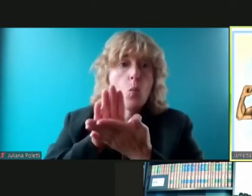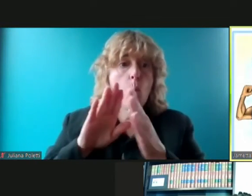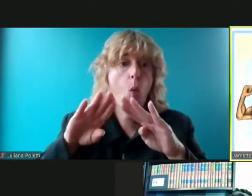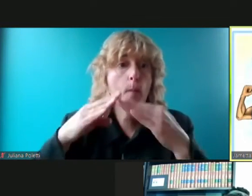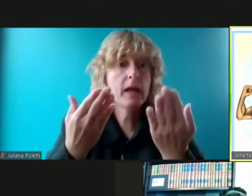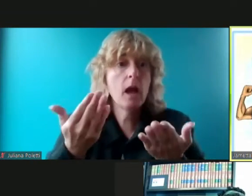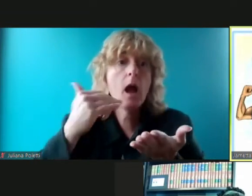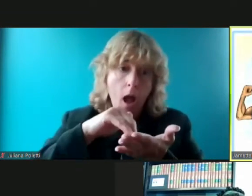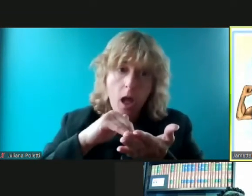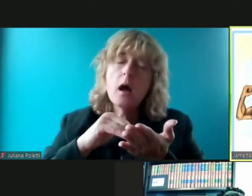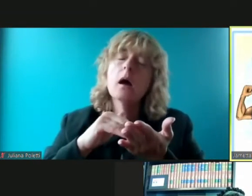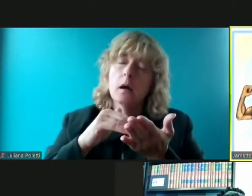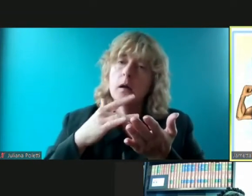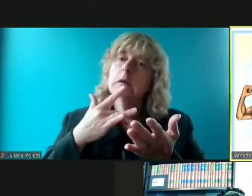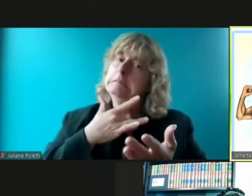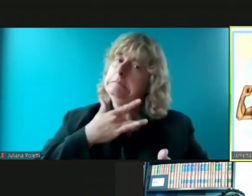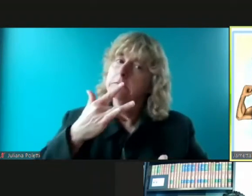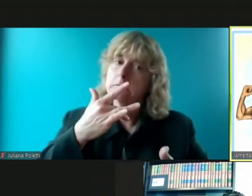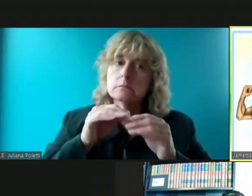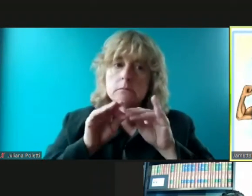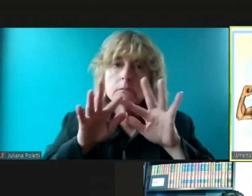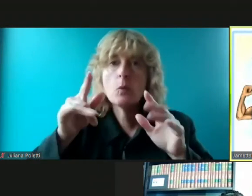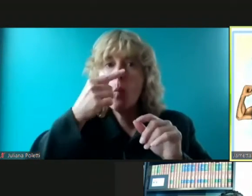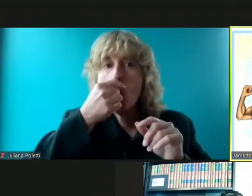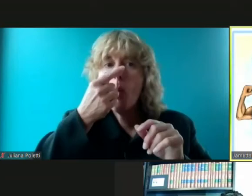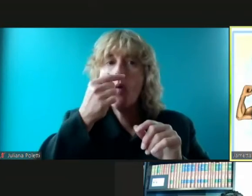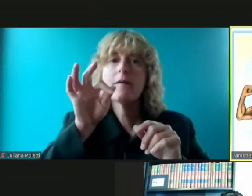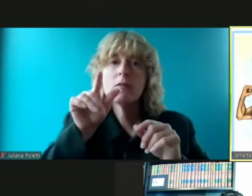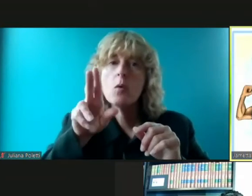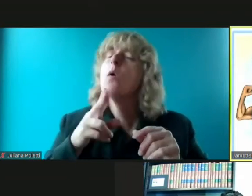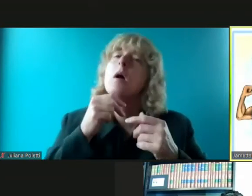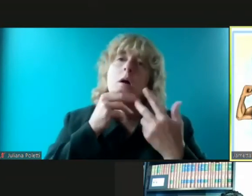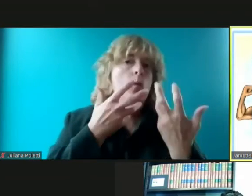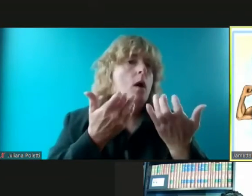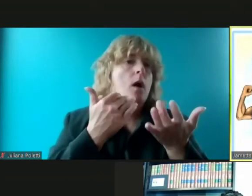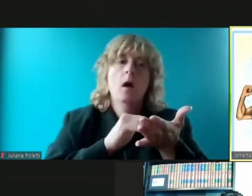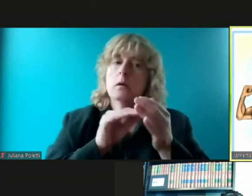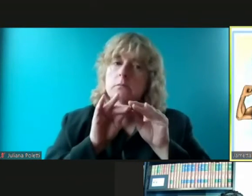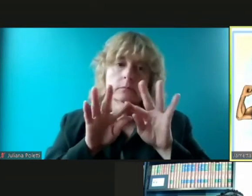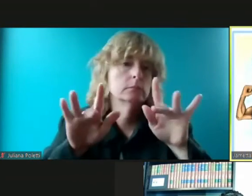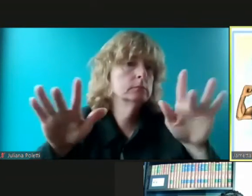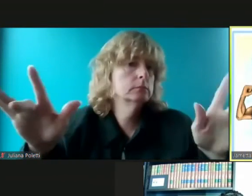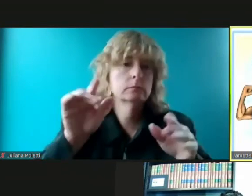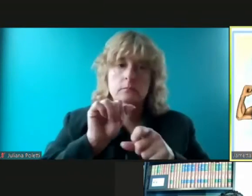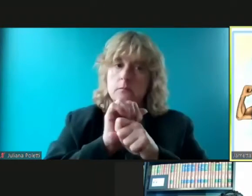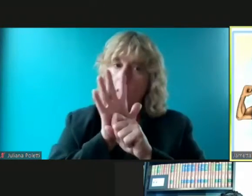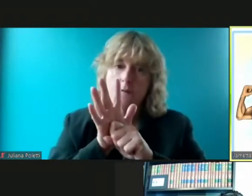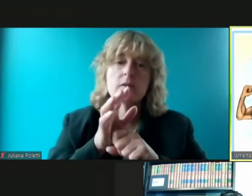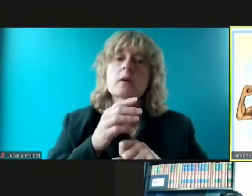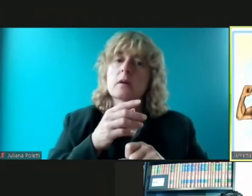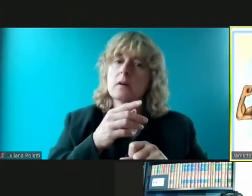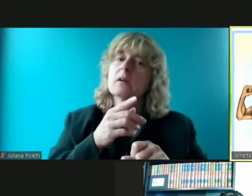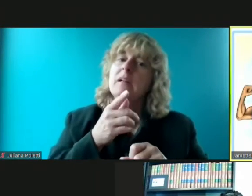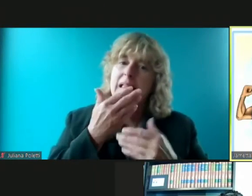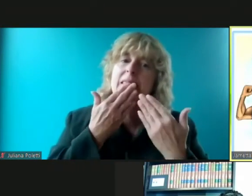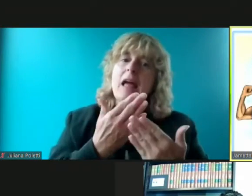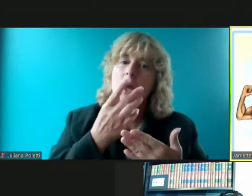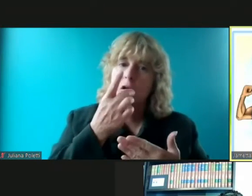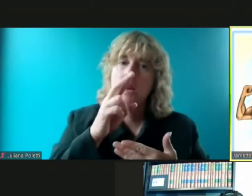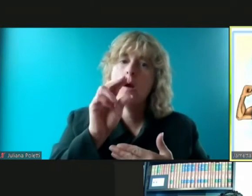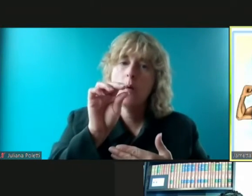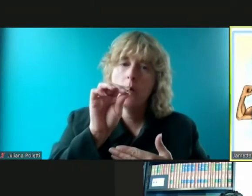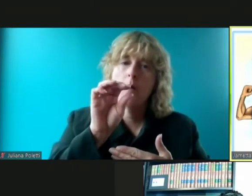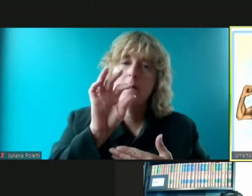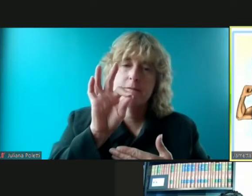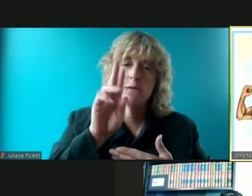i think you highlighted some really important things in the very beginning uh those drivers data science and the